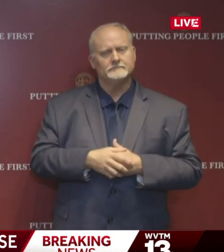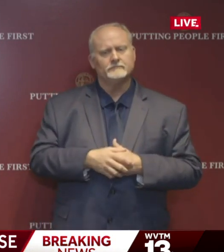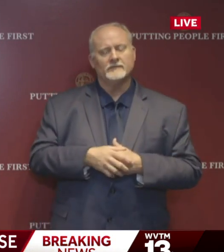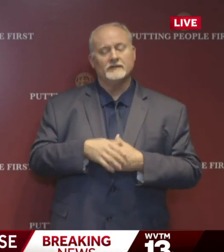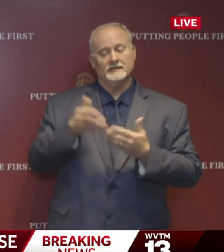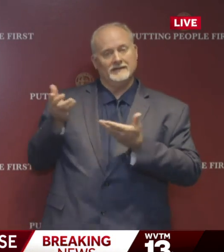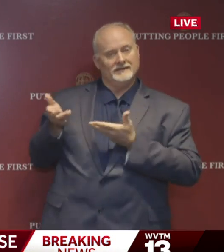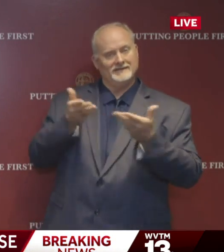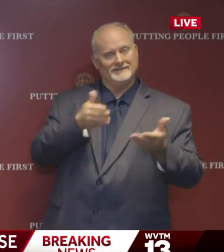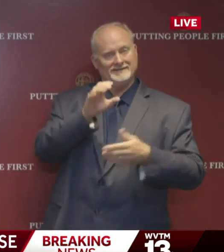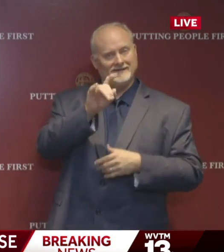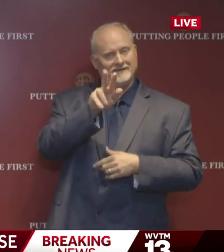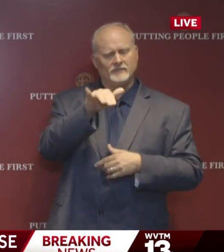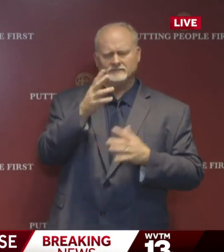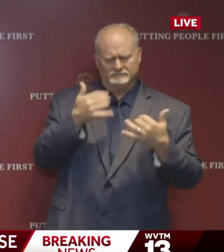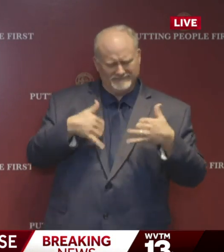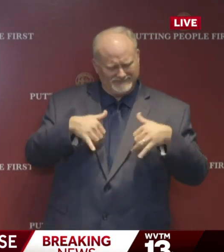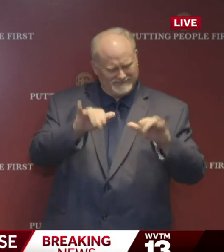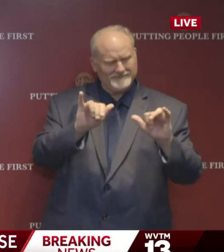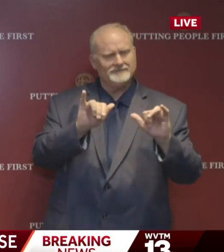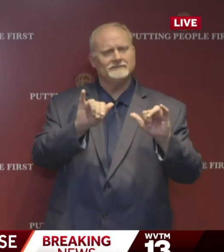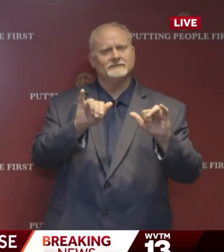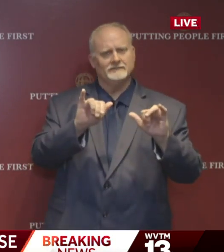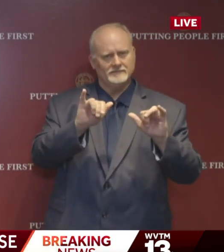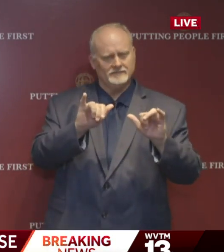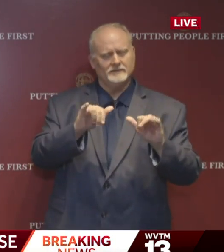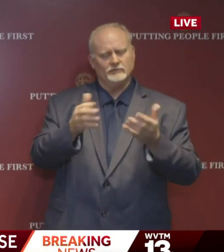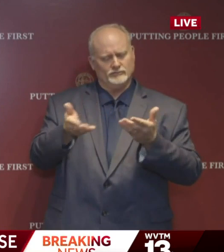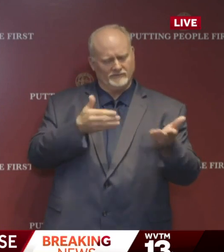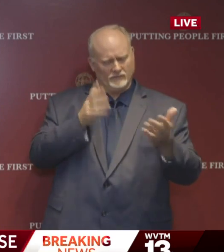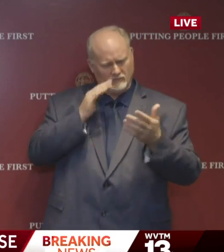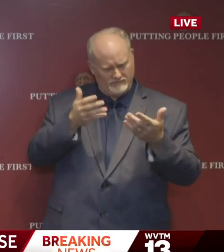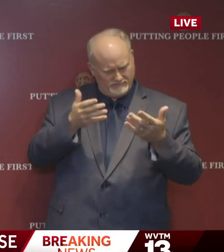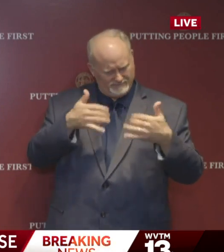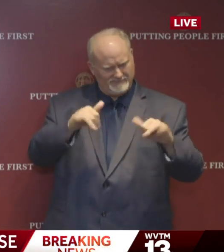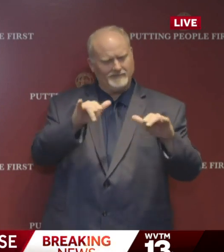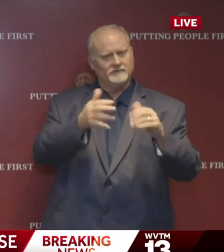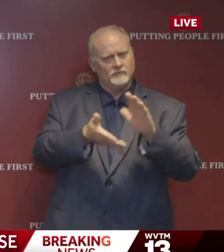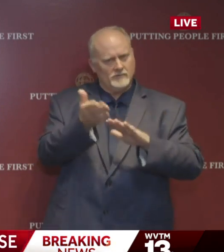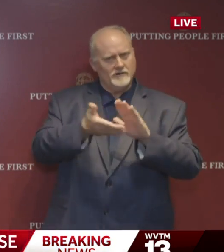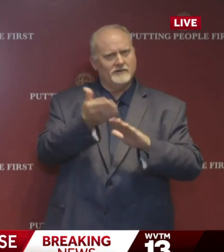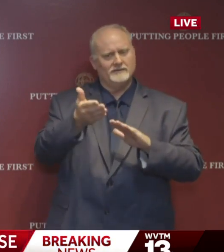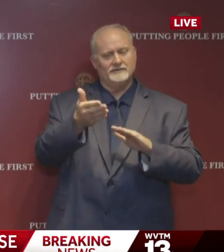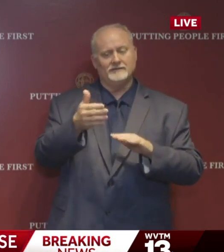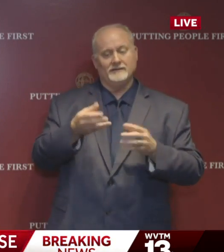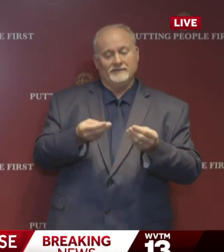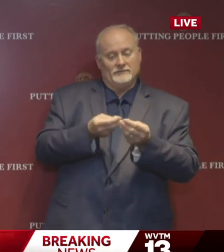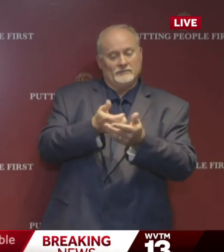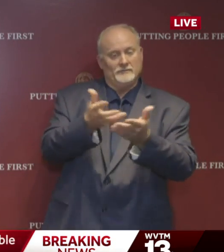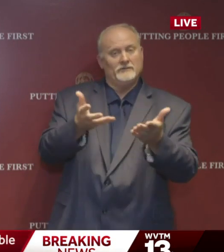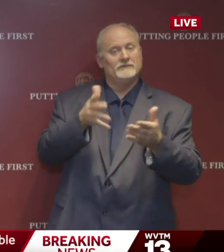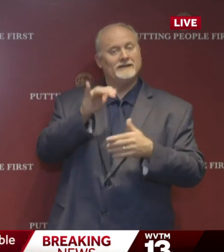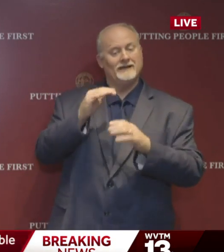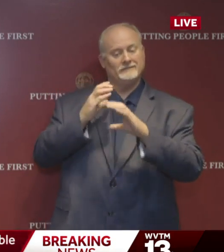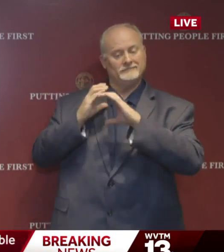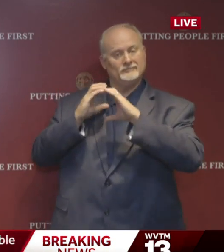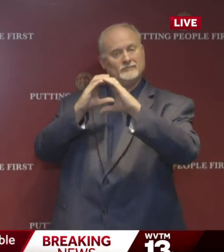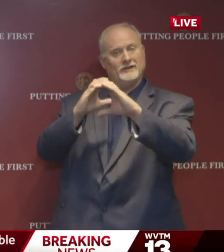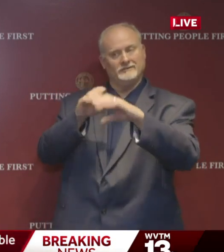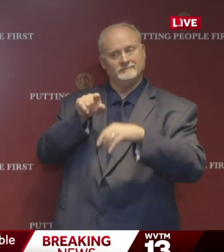Deliveries will still be made, services will be delivered, and a distribution system to our grocery stores,